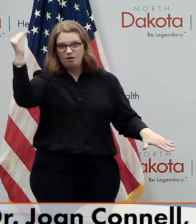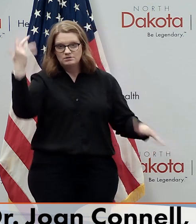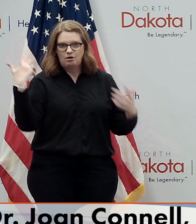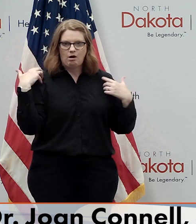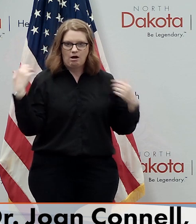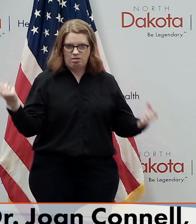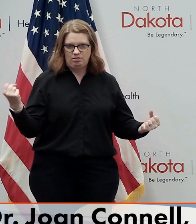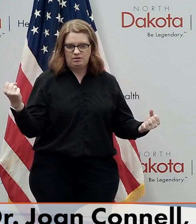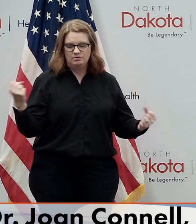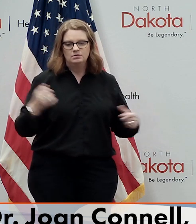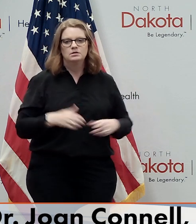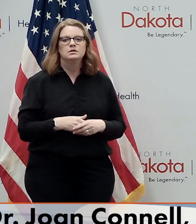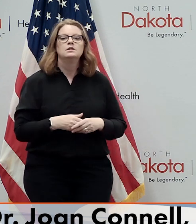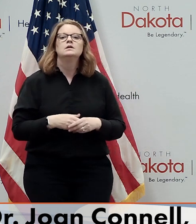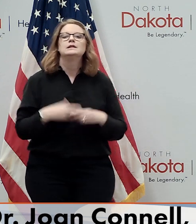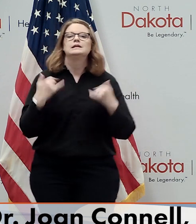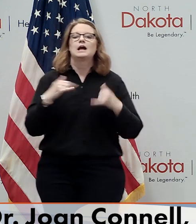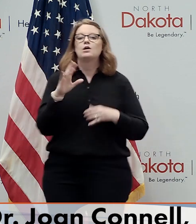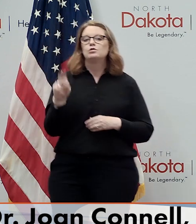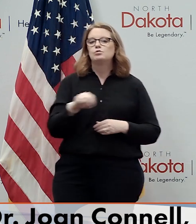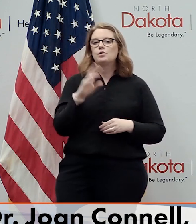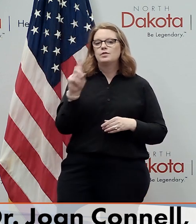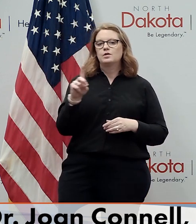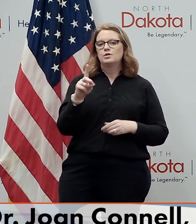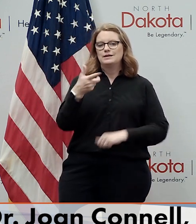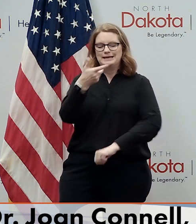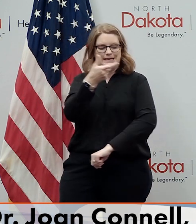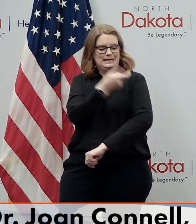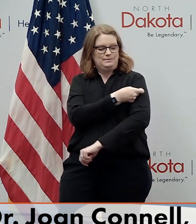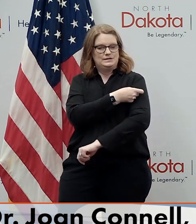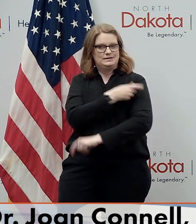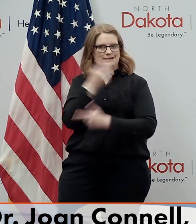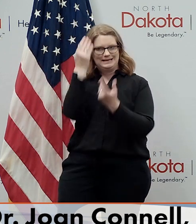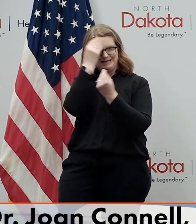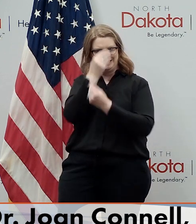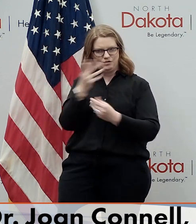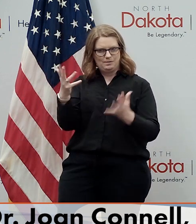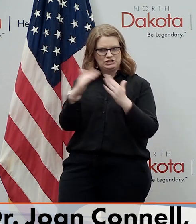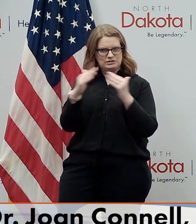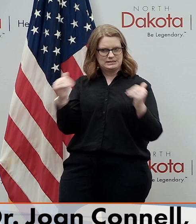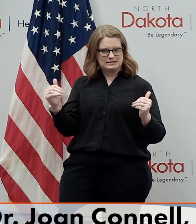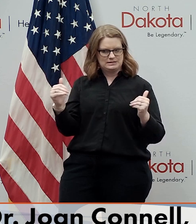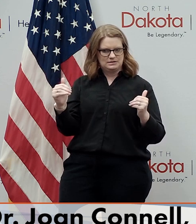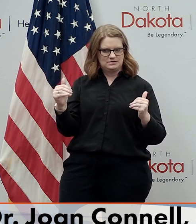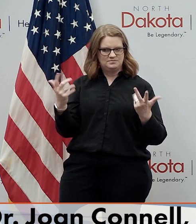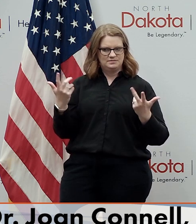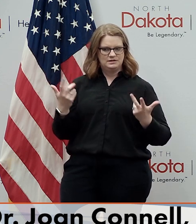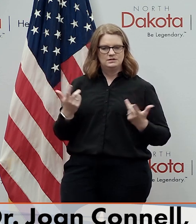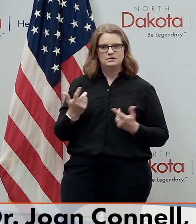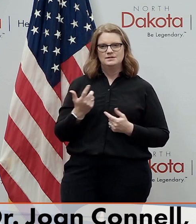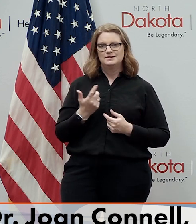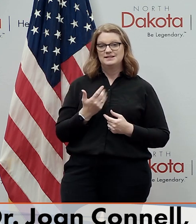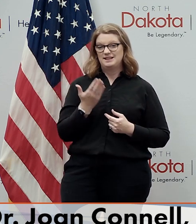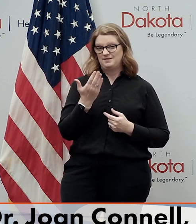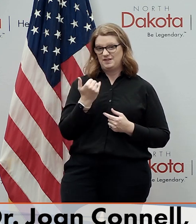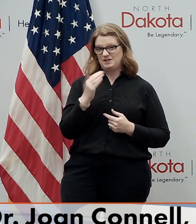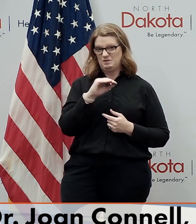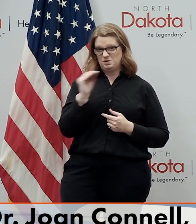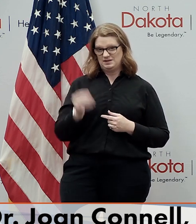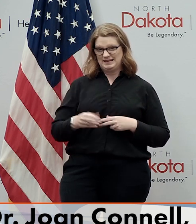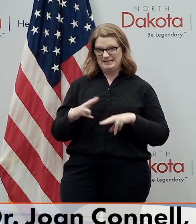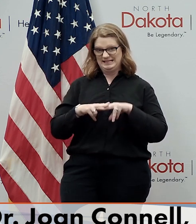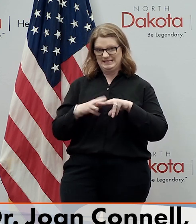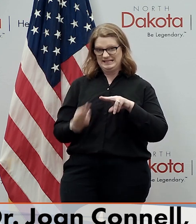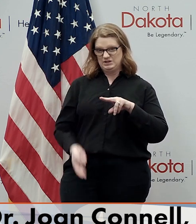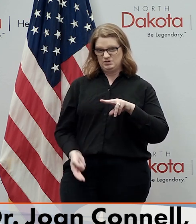thriving according to the north dakota immunization information system there has been a 15 percent decrease